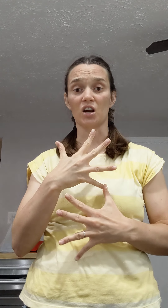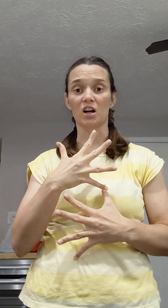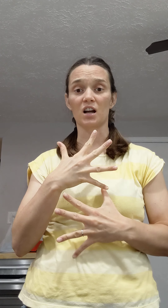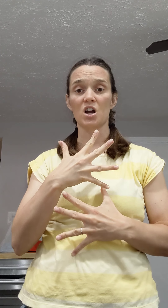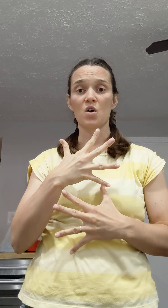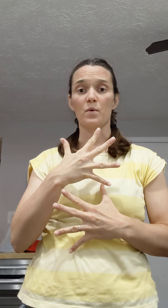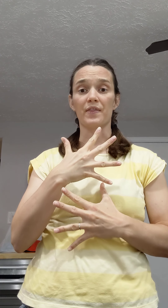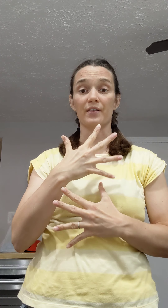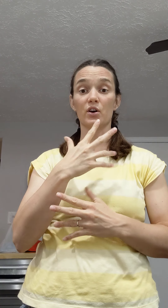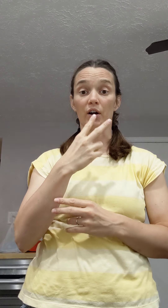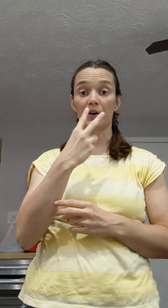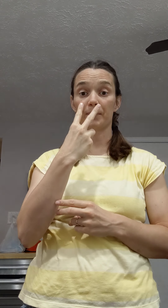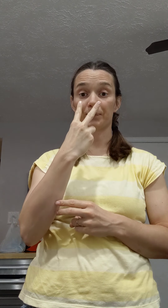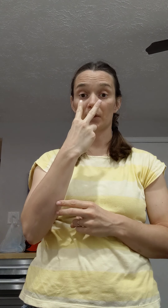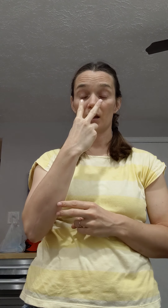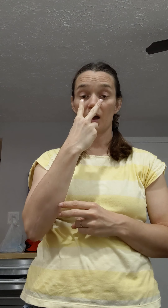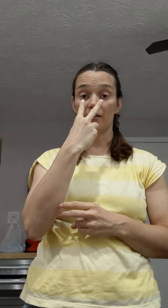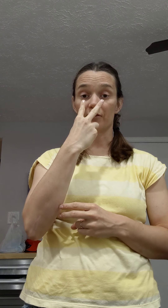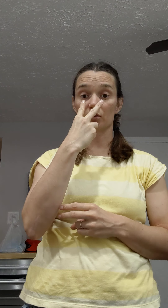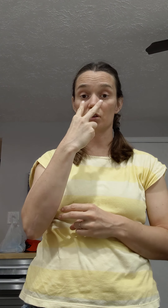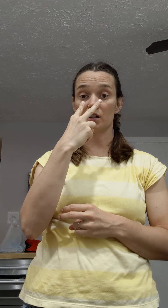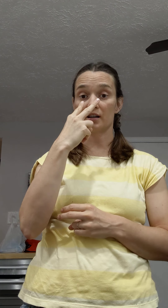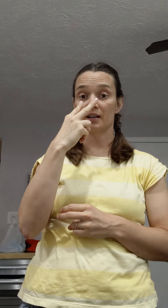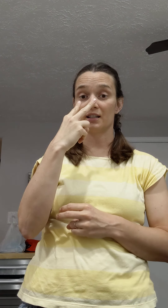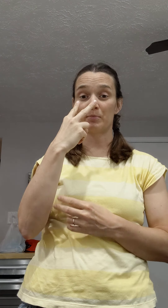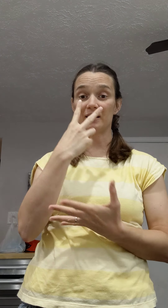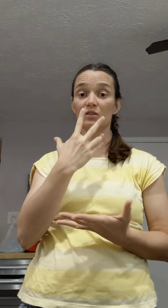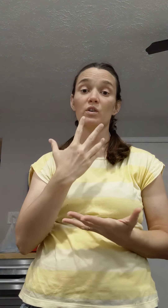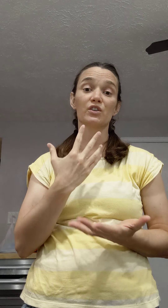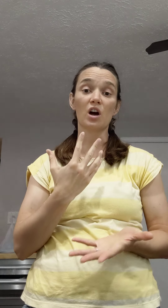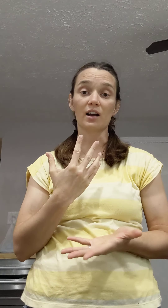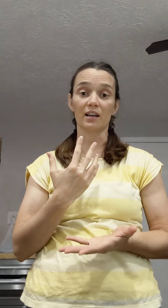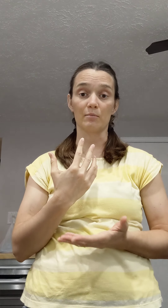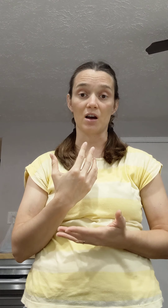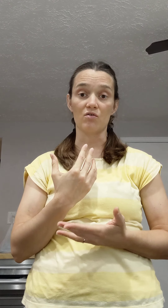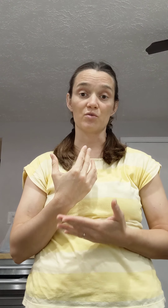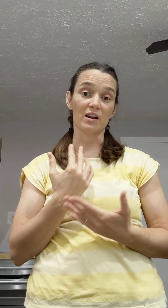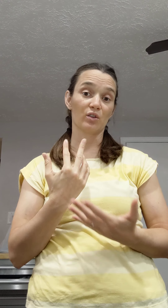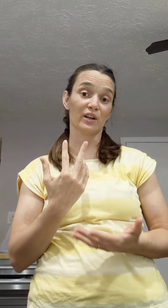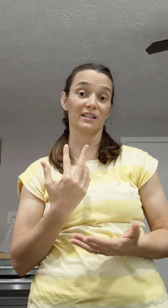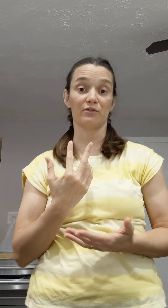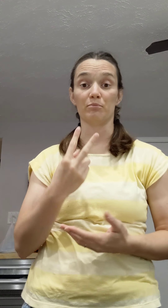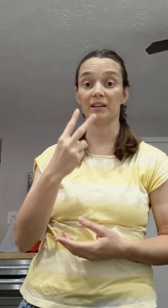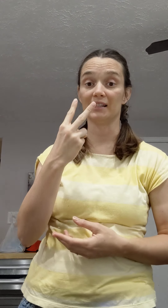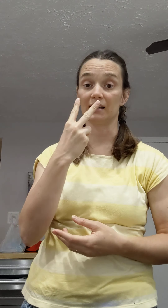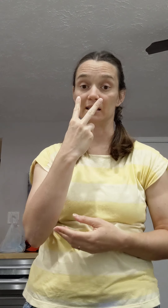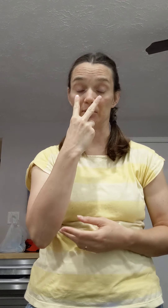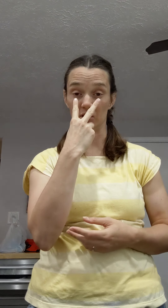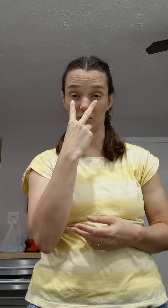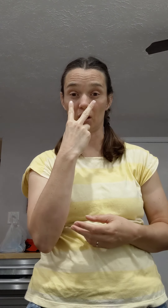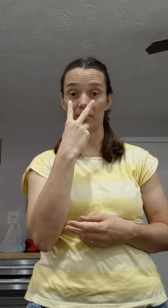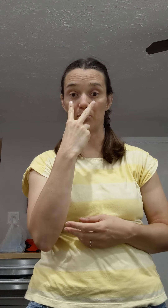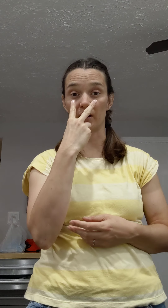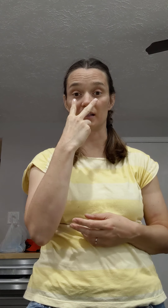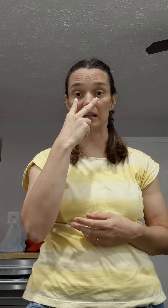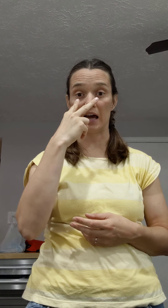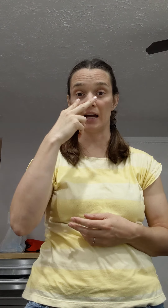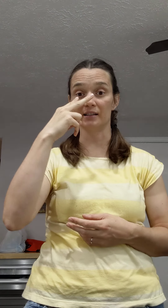when they look. And for look, it depends on what you're talking about. might look at different places, but you start by pointing to the eyes